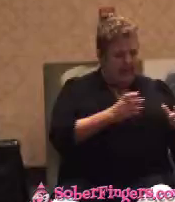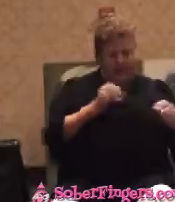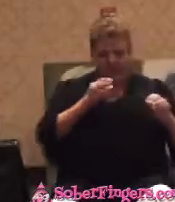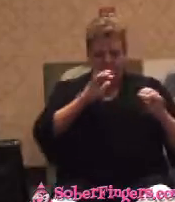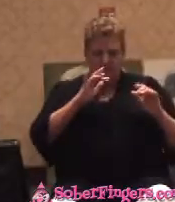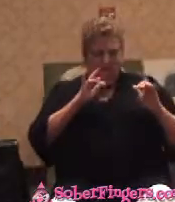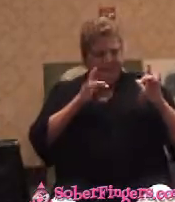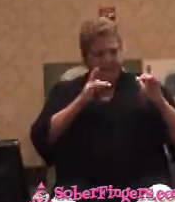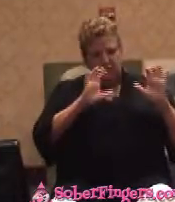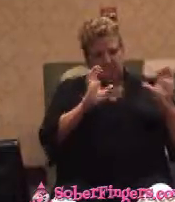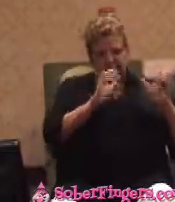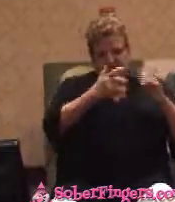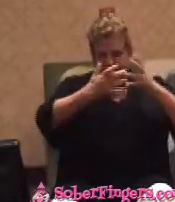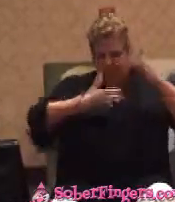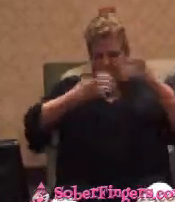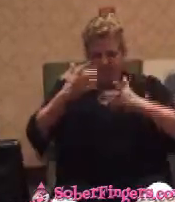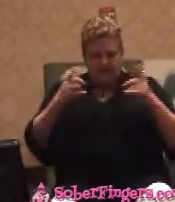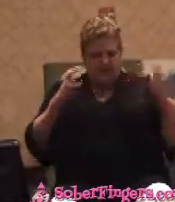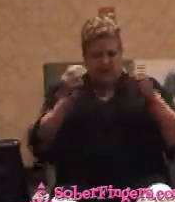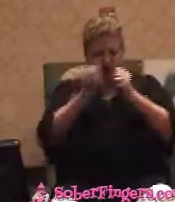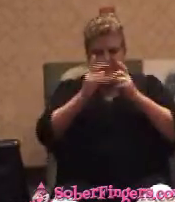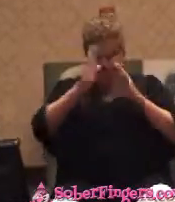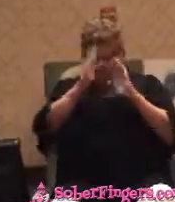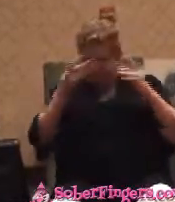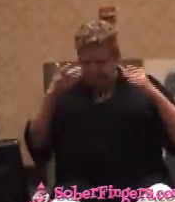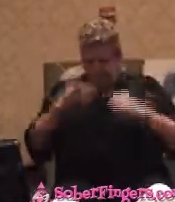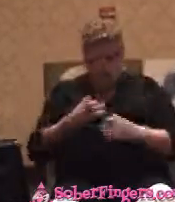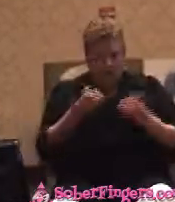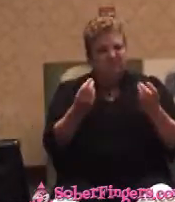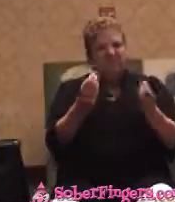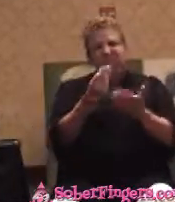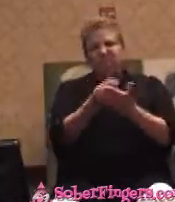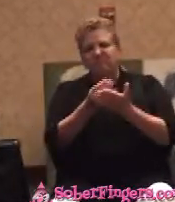guy. And it was all materialistic, and there was no spiritual help into it at all.